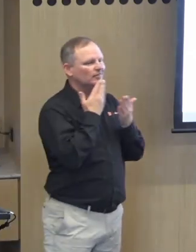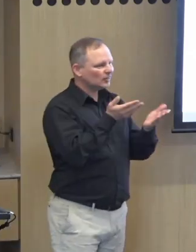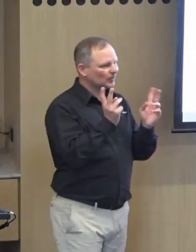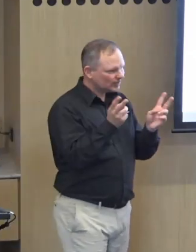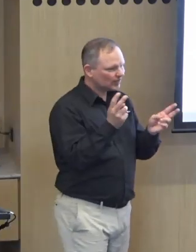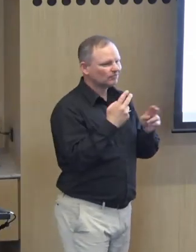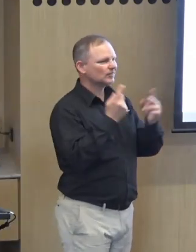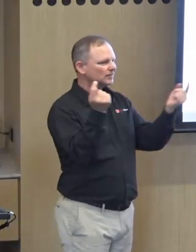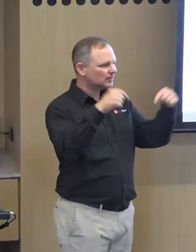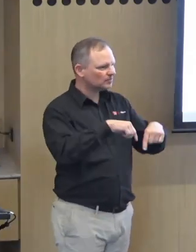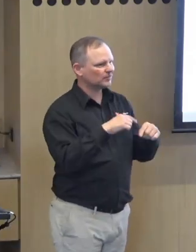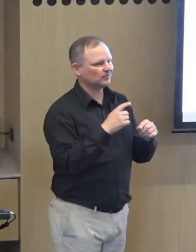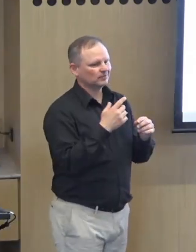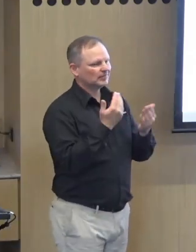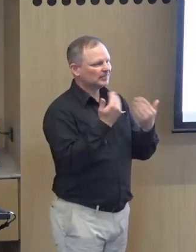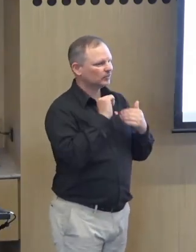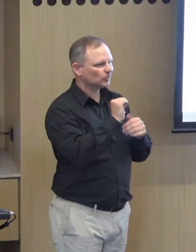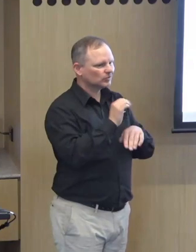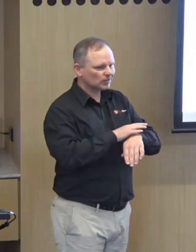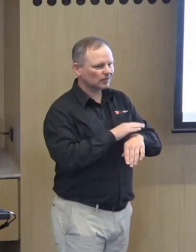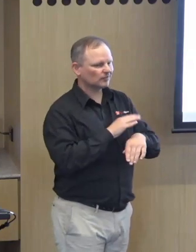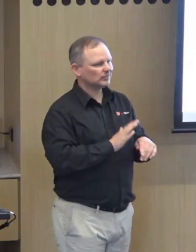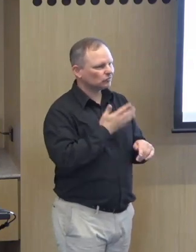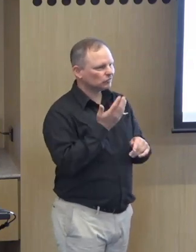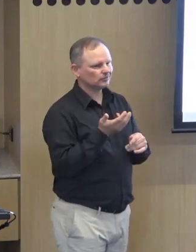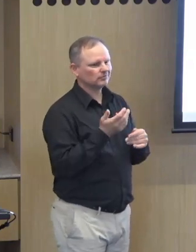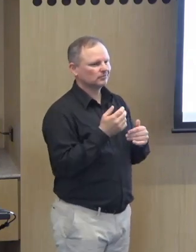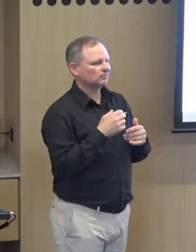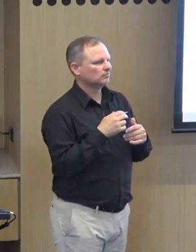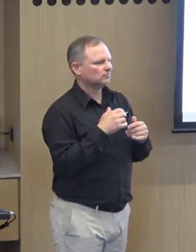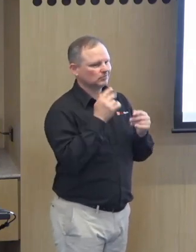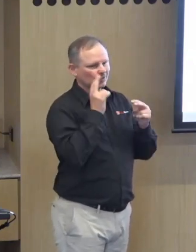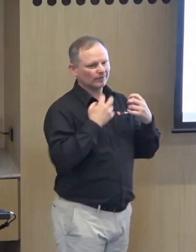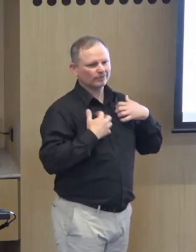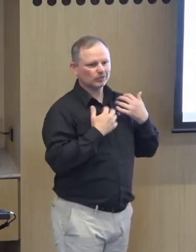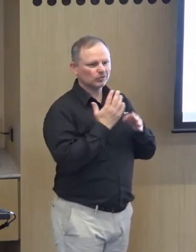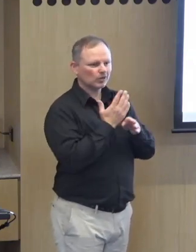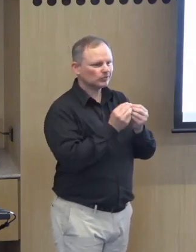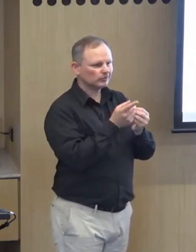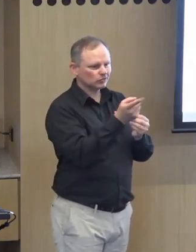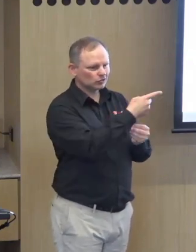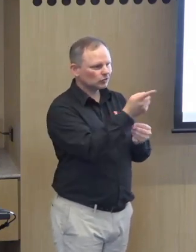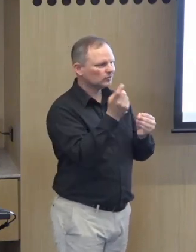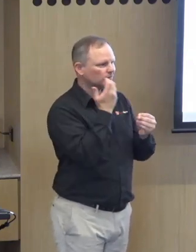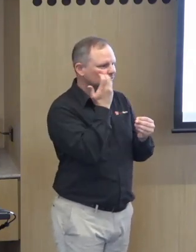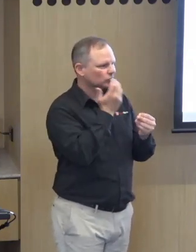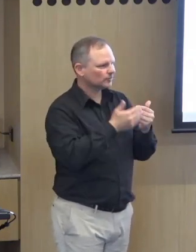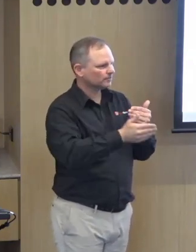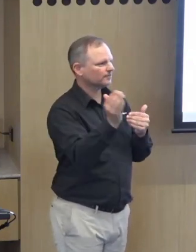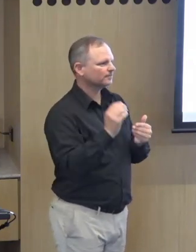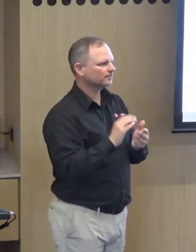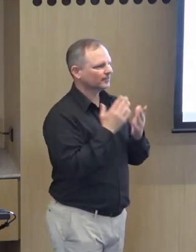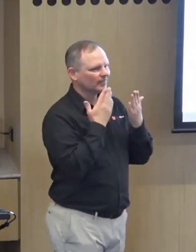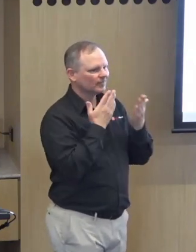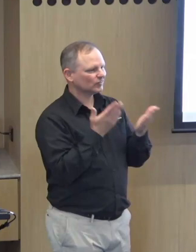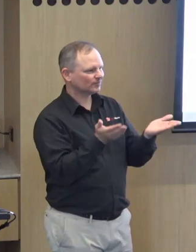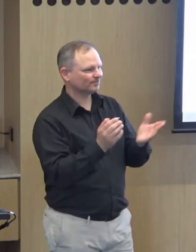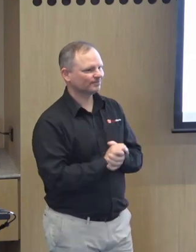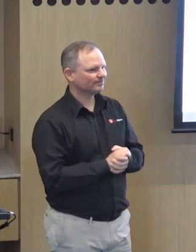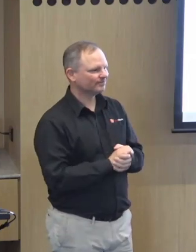okay so again thank you to everyone who's here that you've um committed and made your time available to be here and i really look forward to working